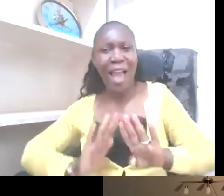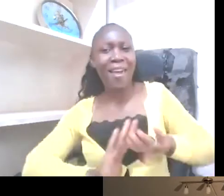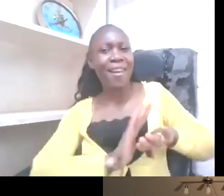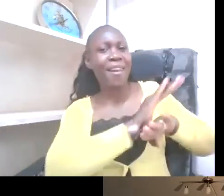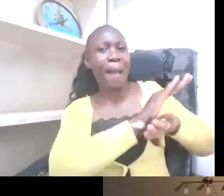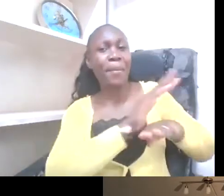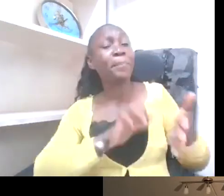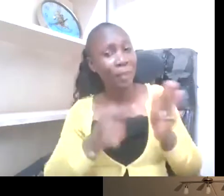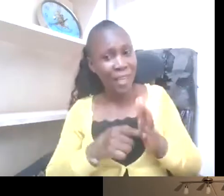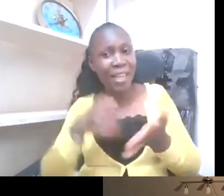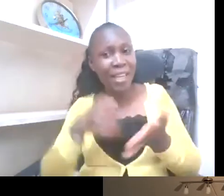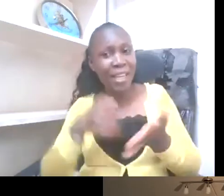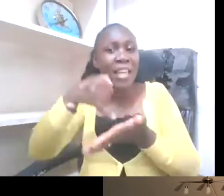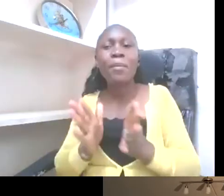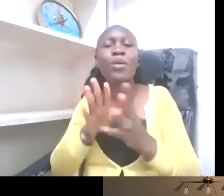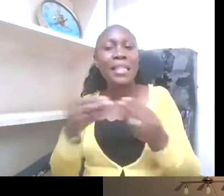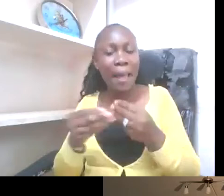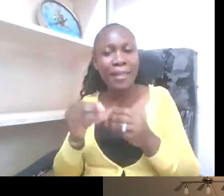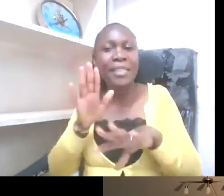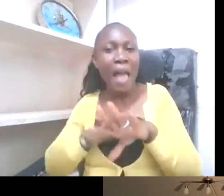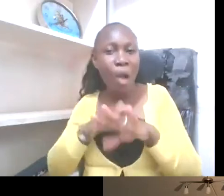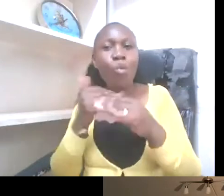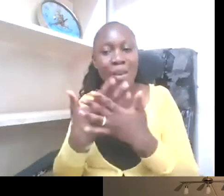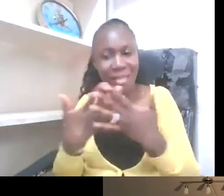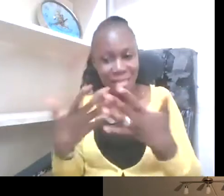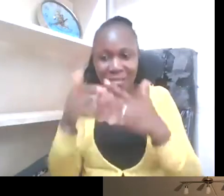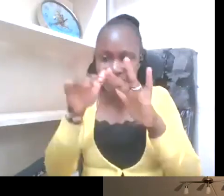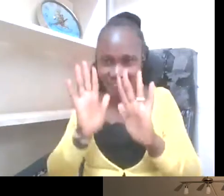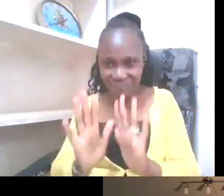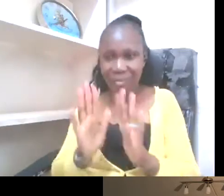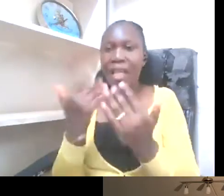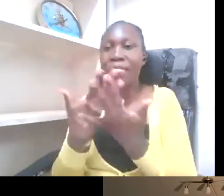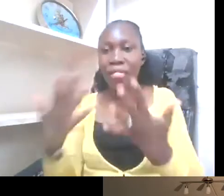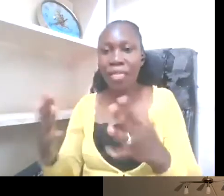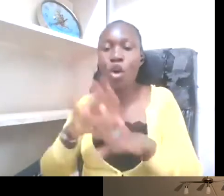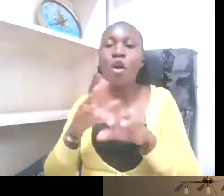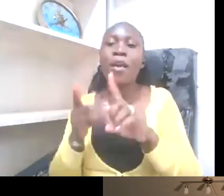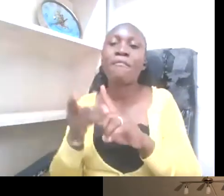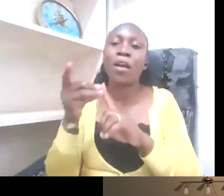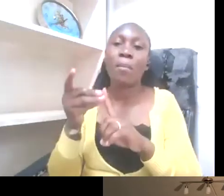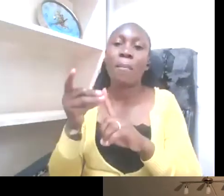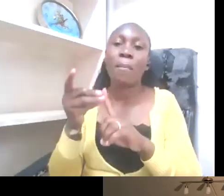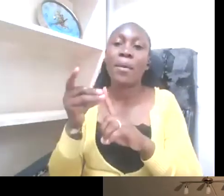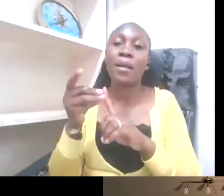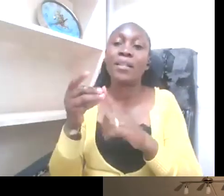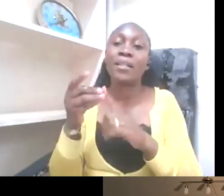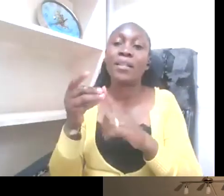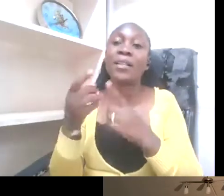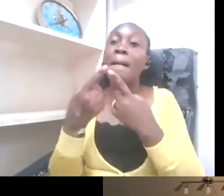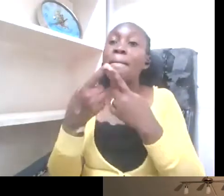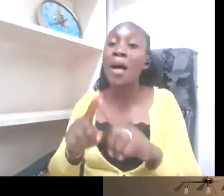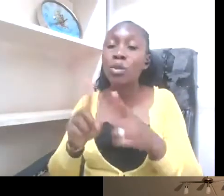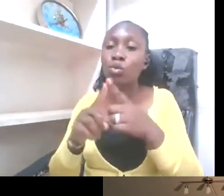very vital component of development. But to foster such disability inclusive relationships is not easy.